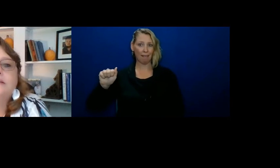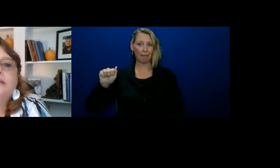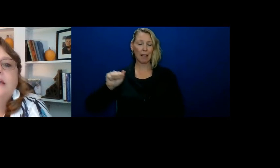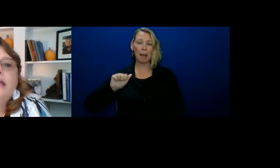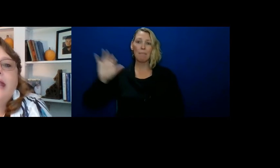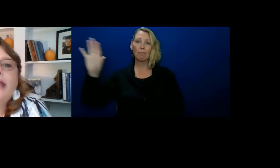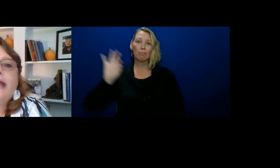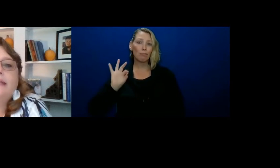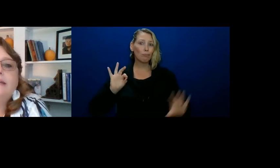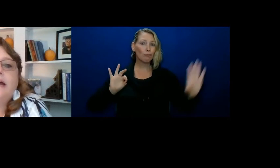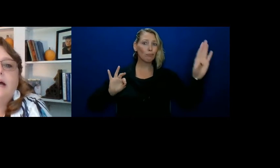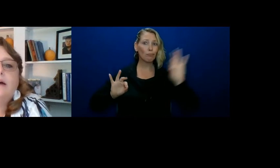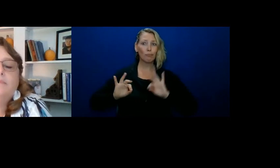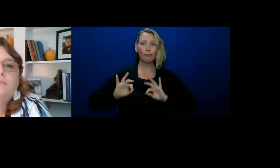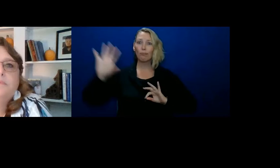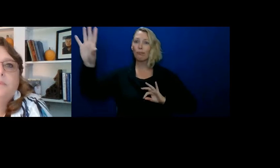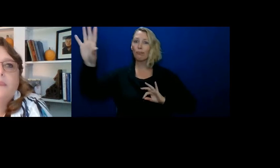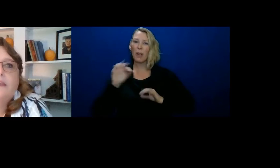things.